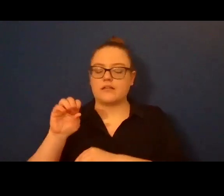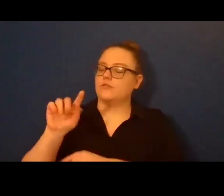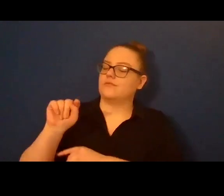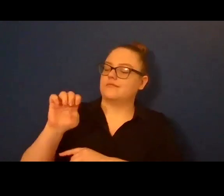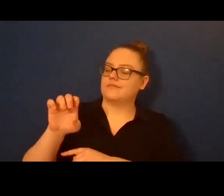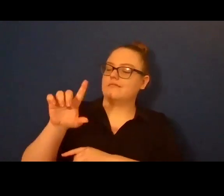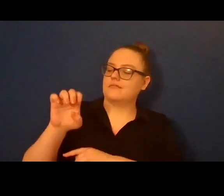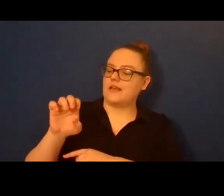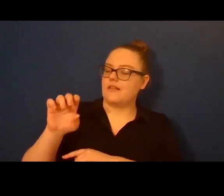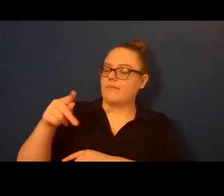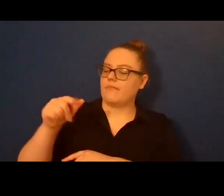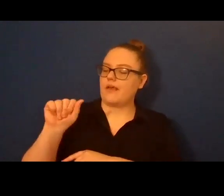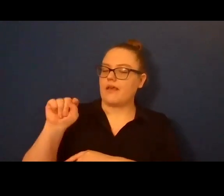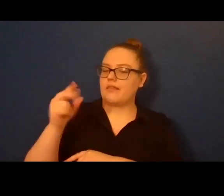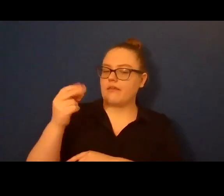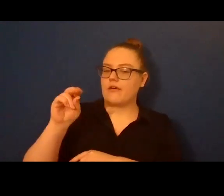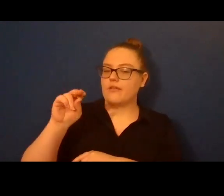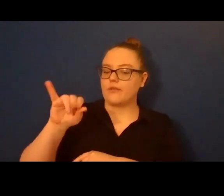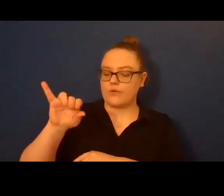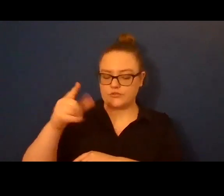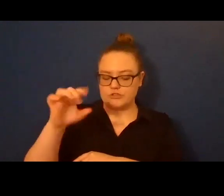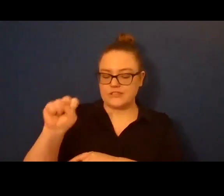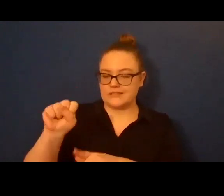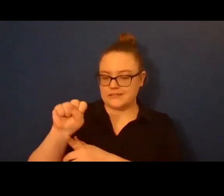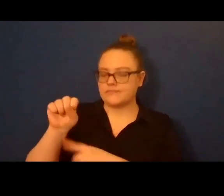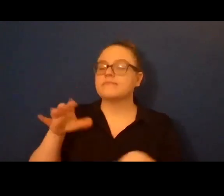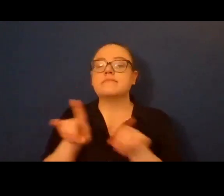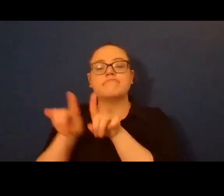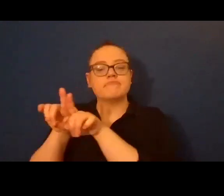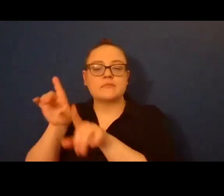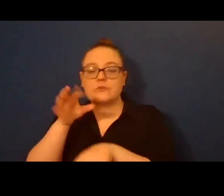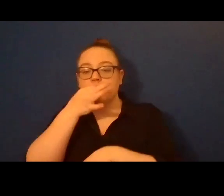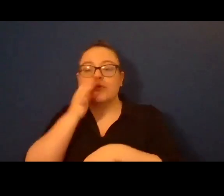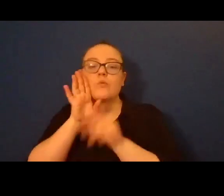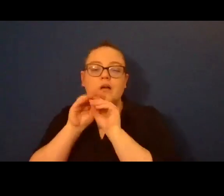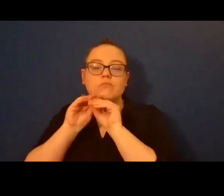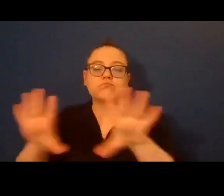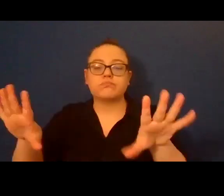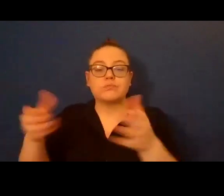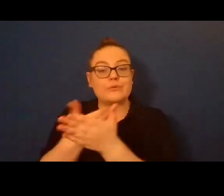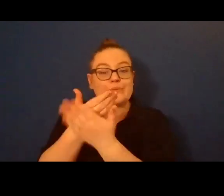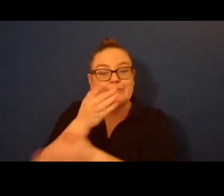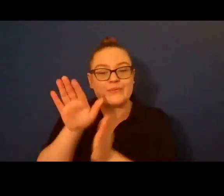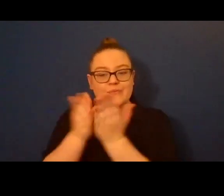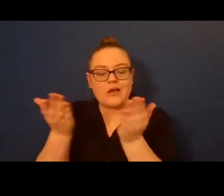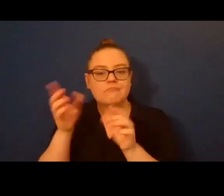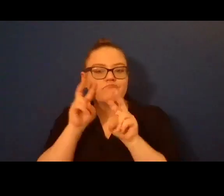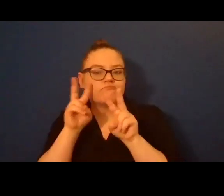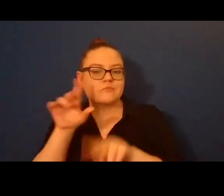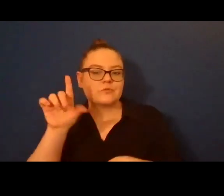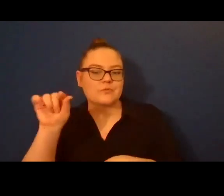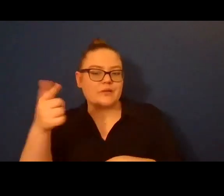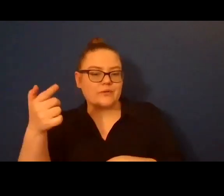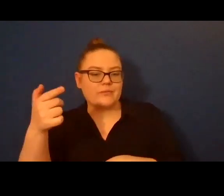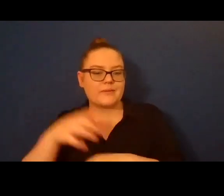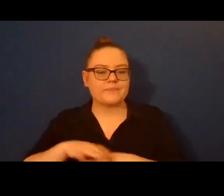and the forthcoming Doppel Gangbanger out from Haymarket Books in early 2021. He was awarded a 2017 Ruth Lilly